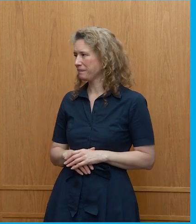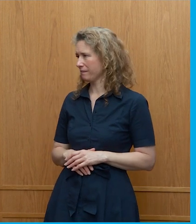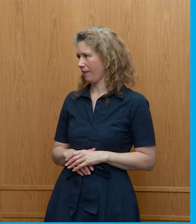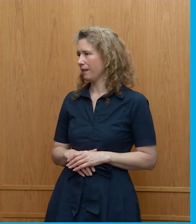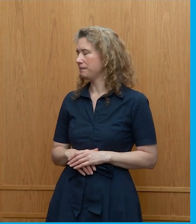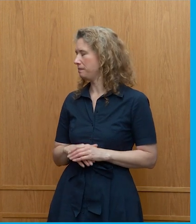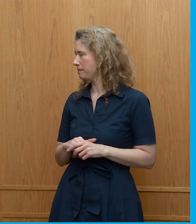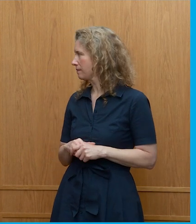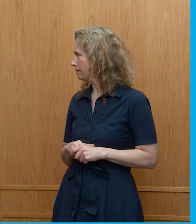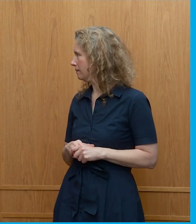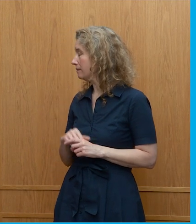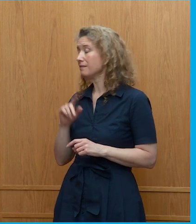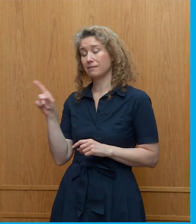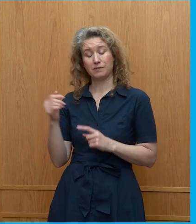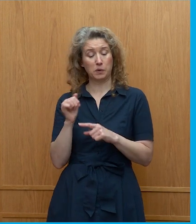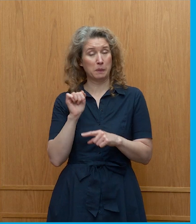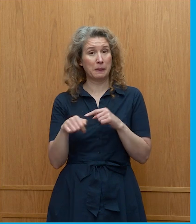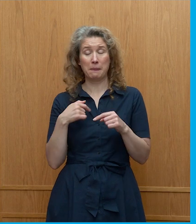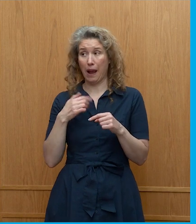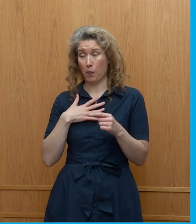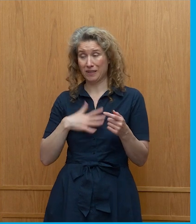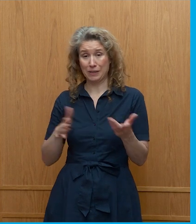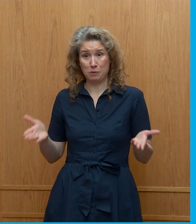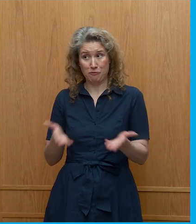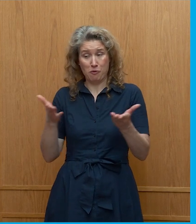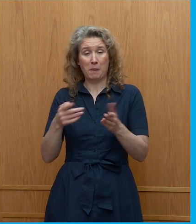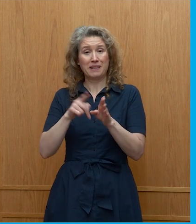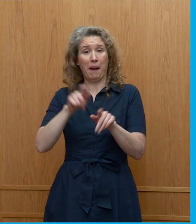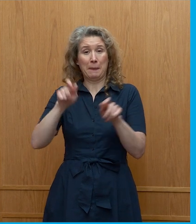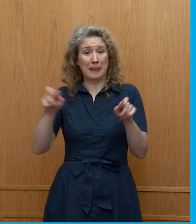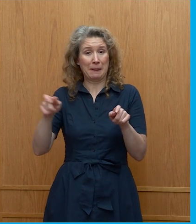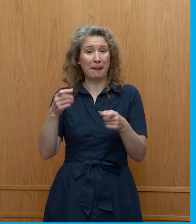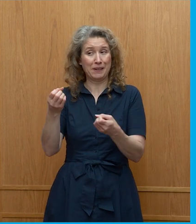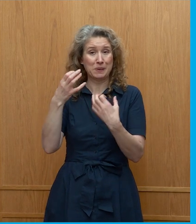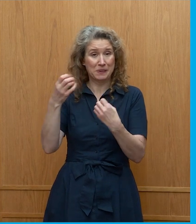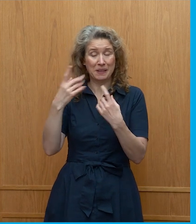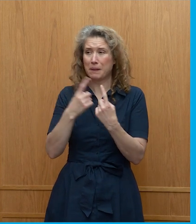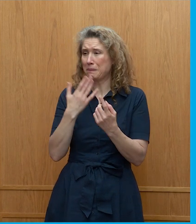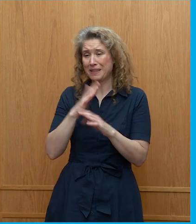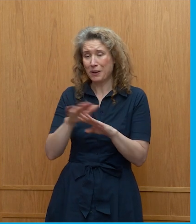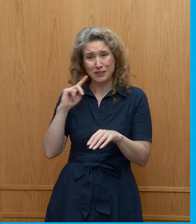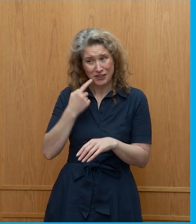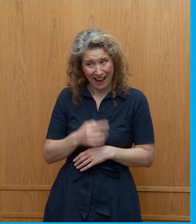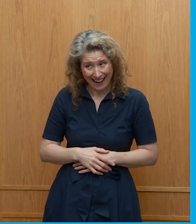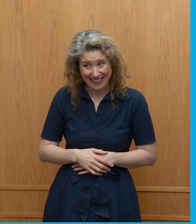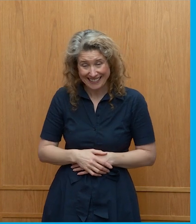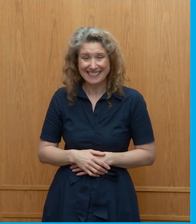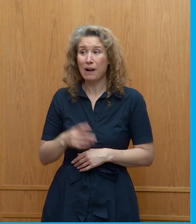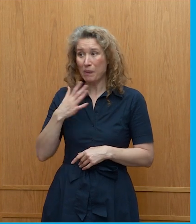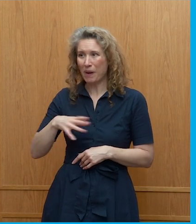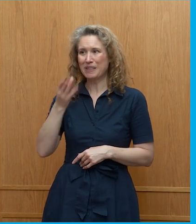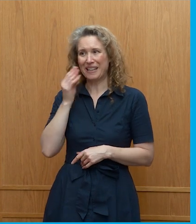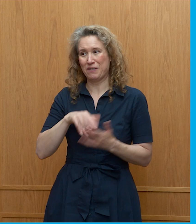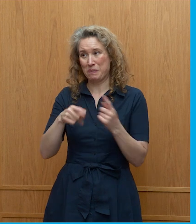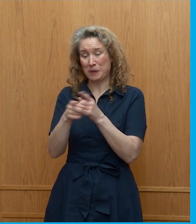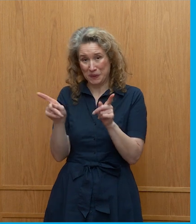you uh you you beat me to it to try and prompt the young people at the back didn't be shy come on we all want to hear from